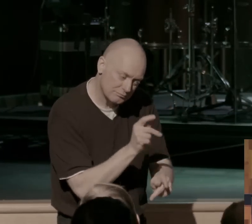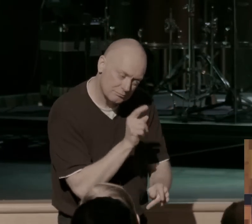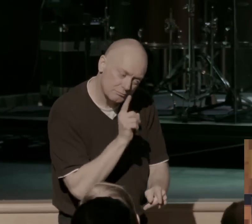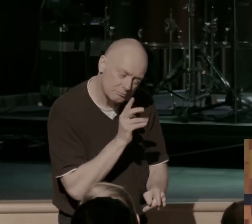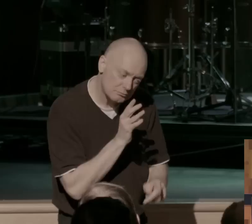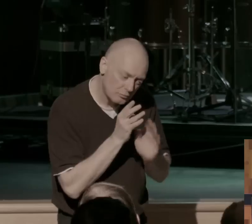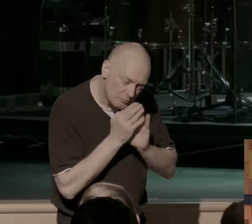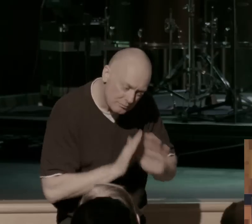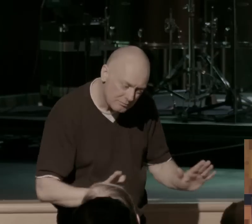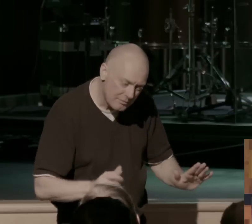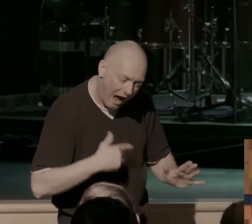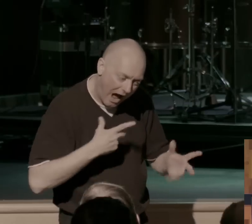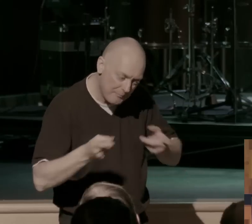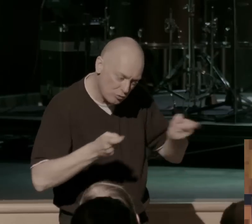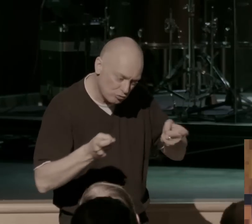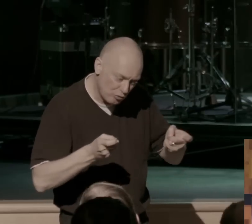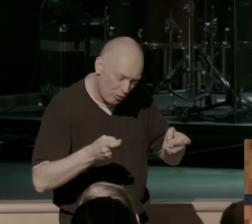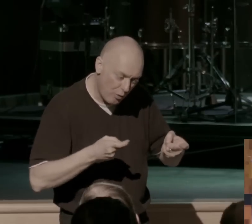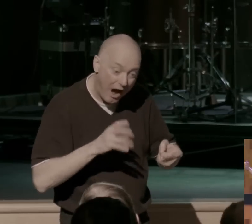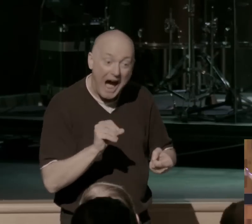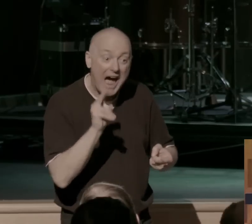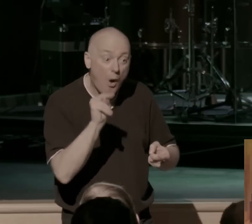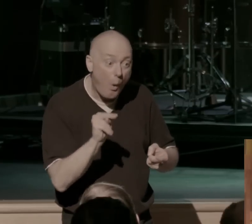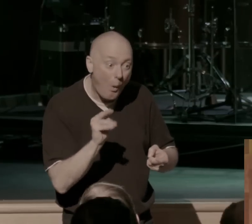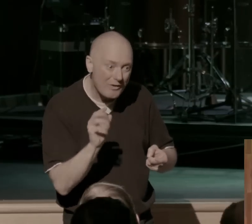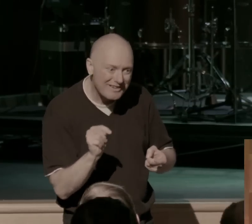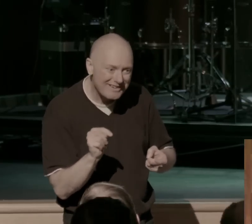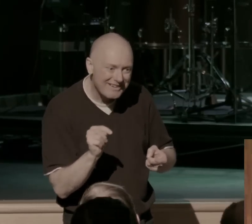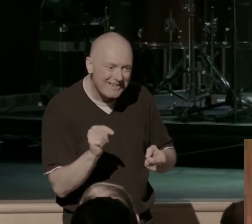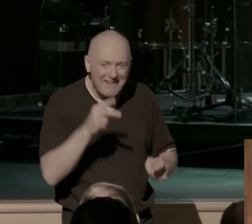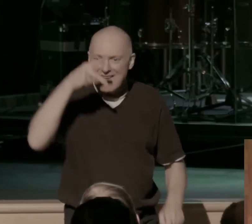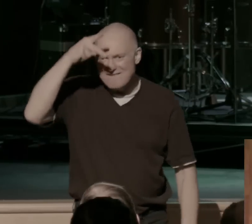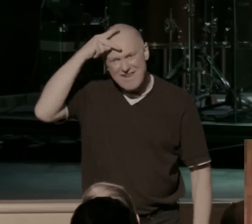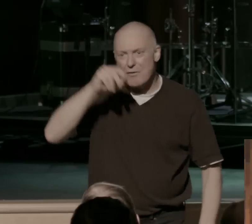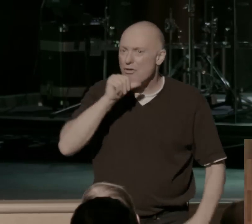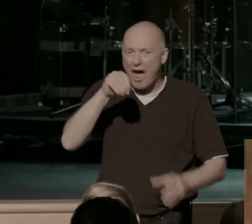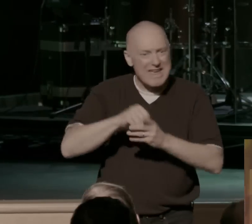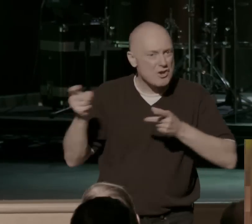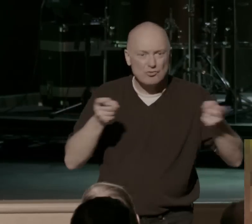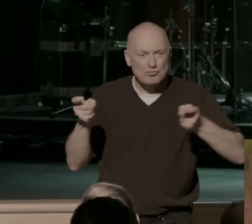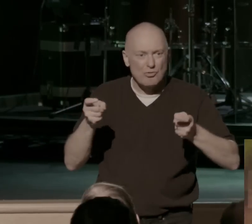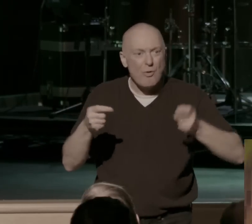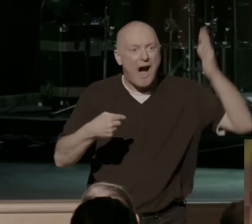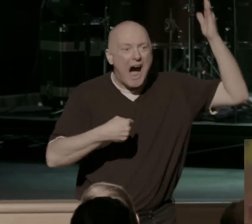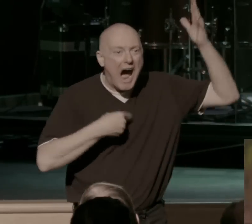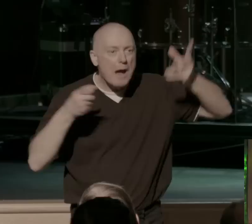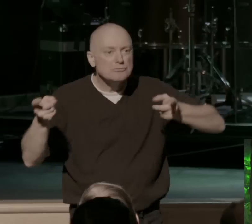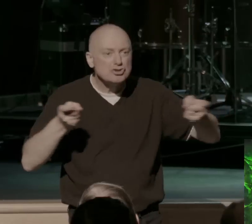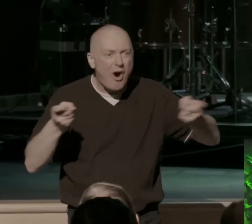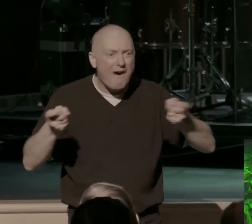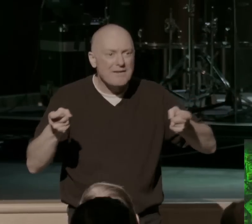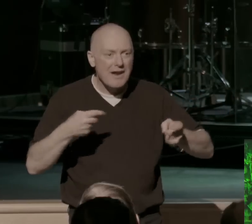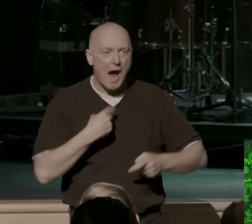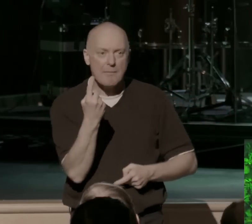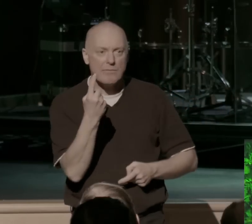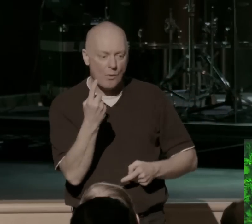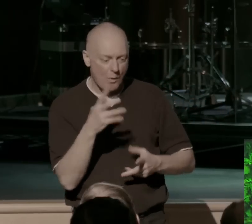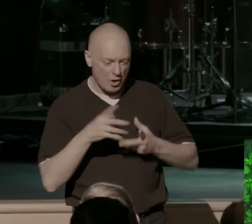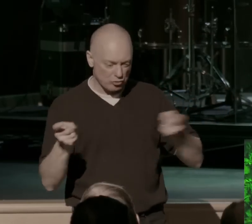I own the chaos. Pharaoh's no longer in control. I'm sovereign. I'm the one calling the shots. Your sin no longer calls the